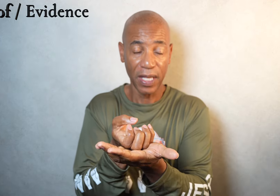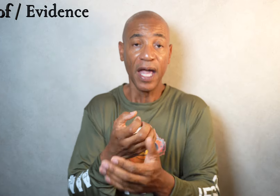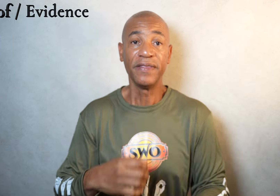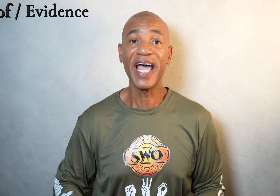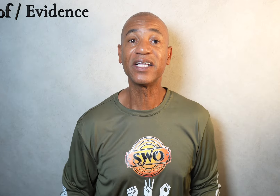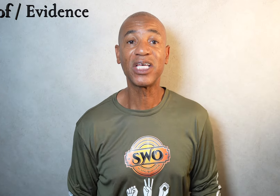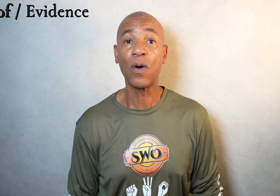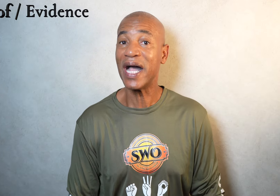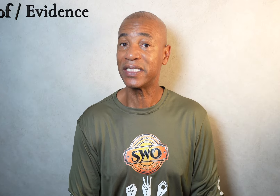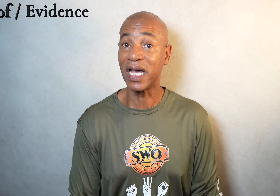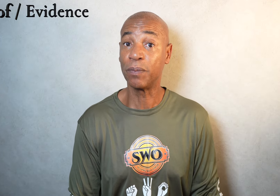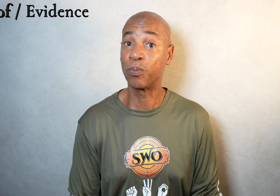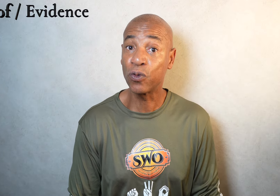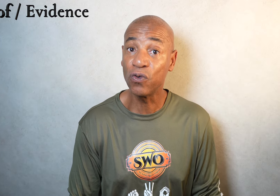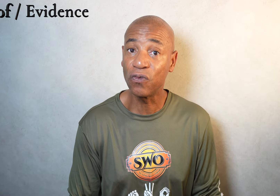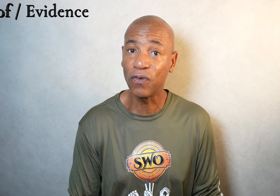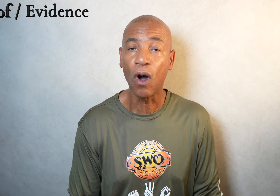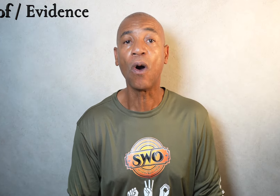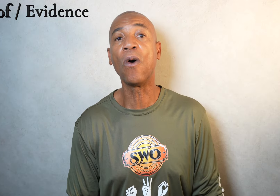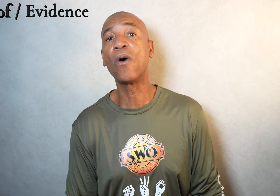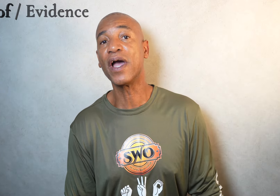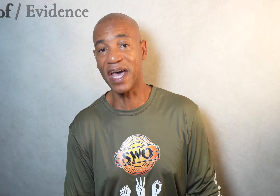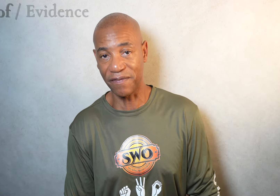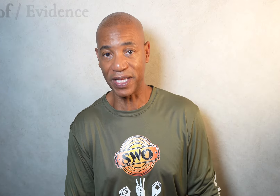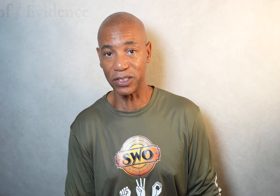That is how I sign proof or evidence.